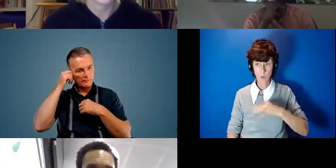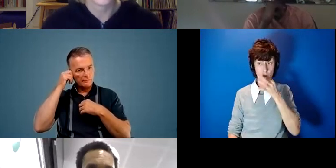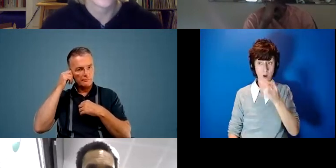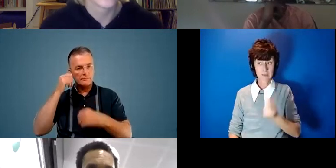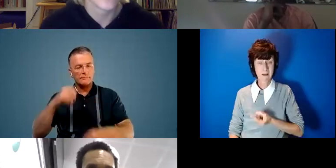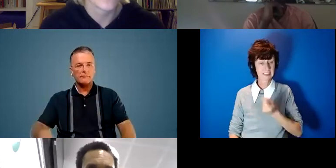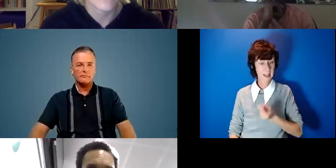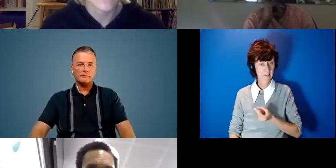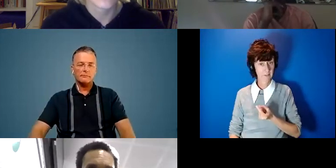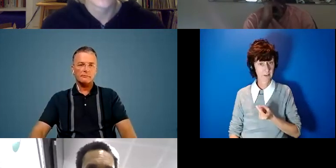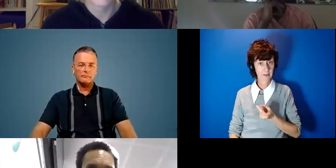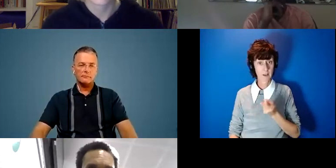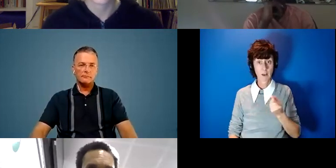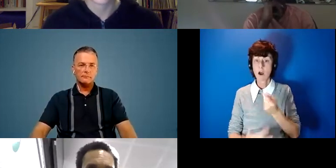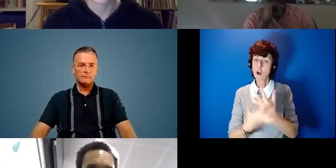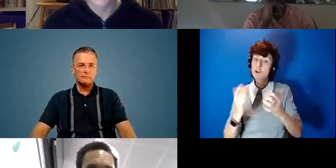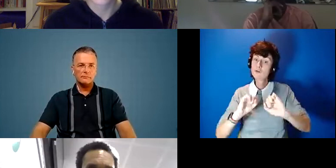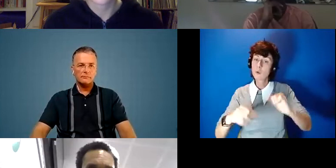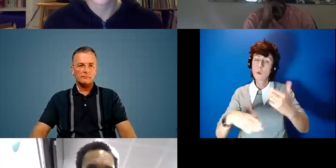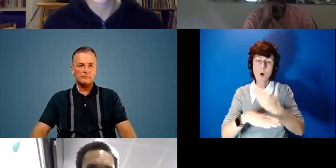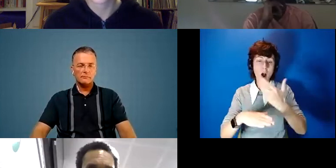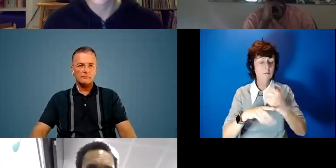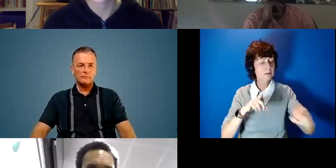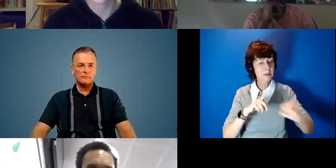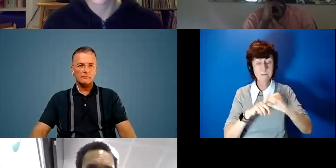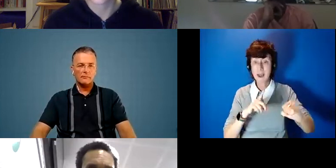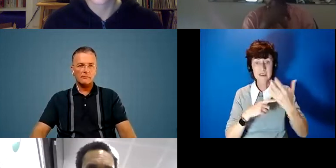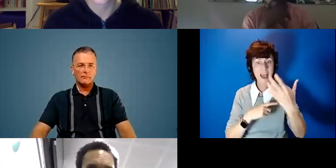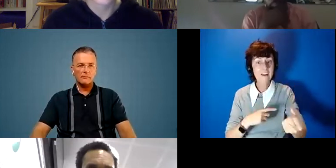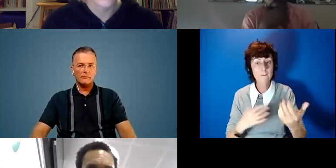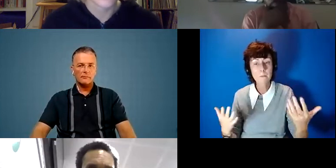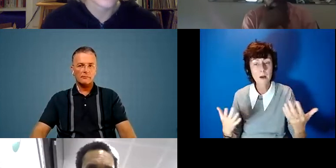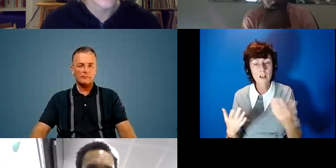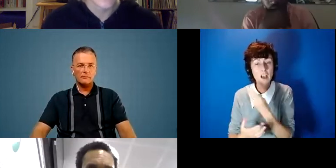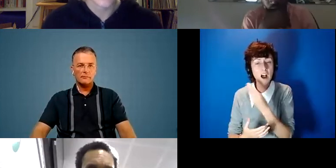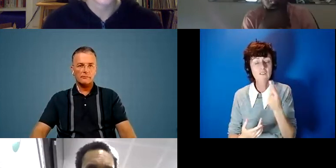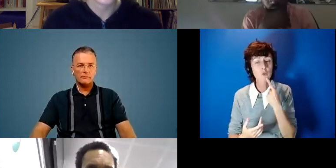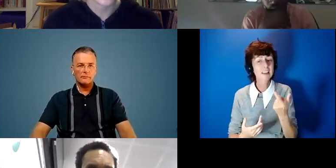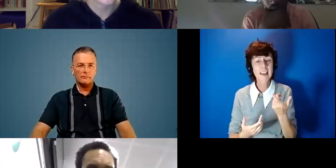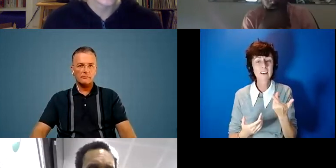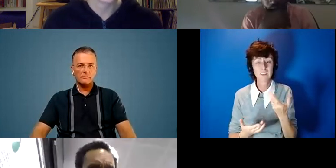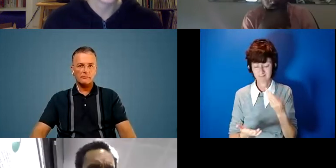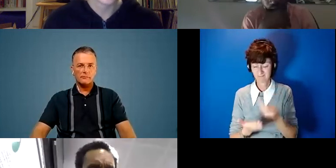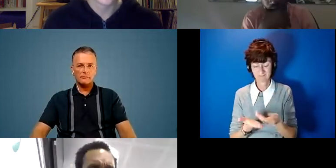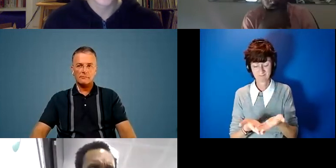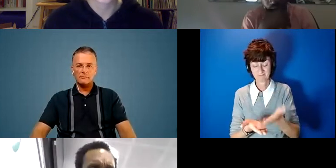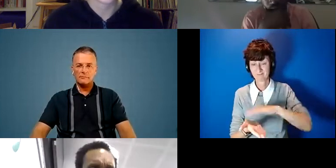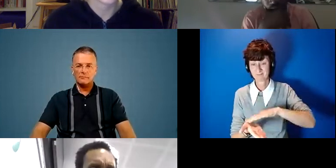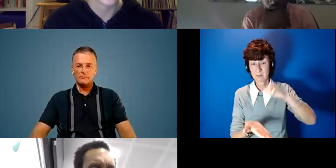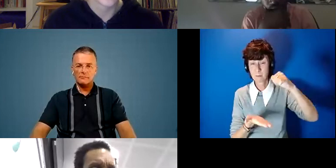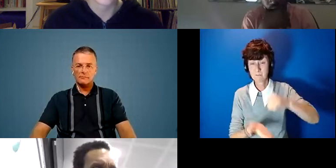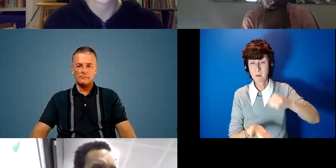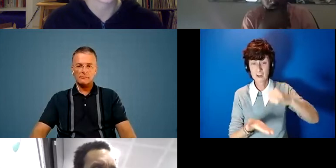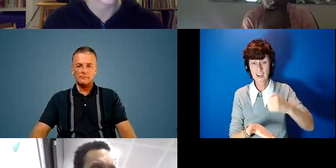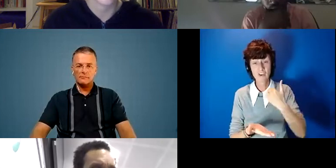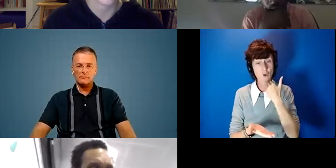a lot of the work you're doing is really amazing and really impactful but a couple of you have mentioned how uh it's under-resourced um so i would love to know what kind of